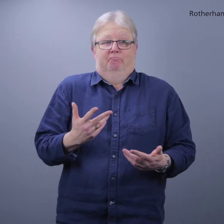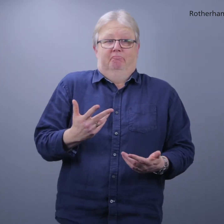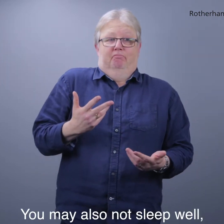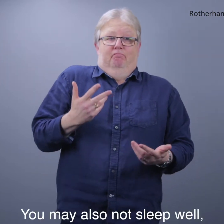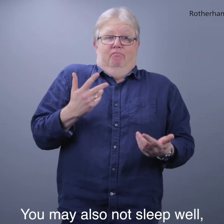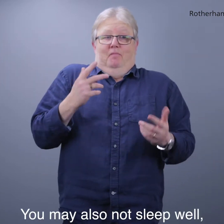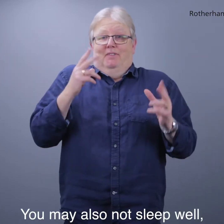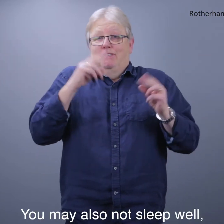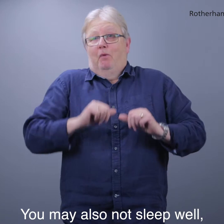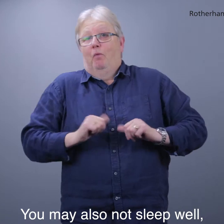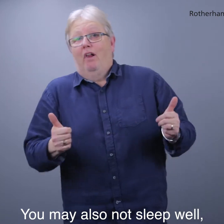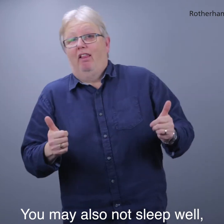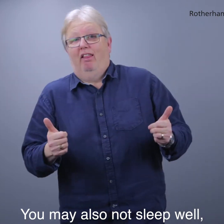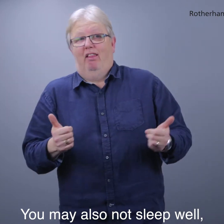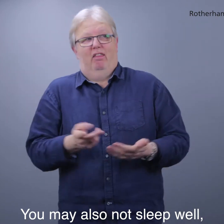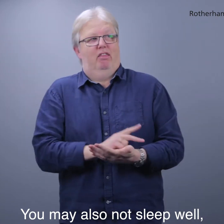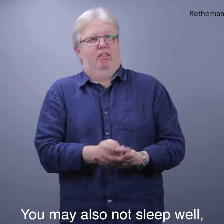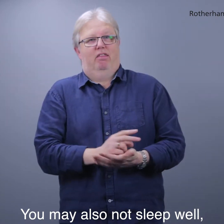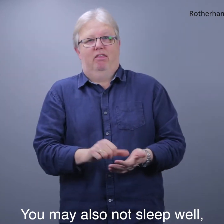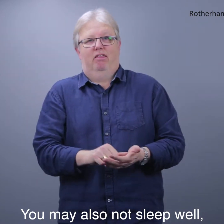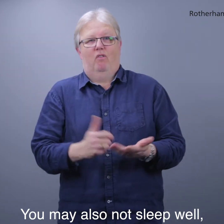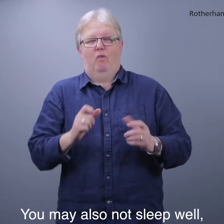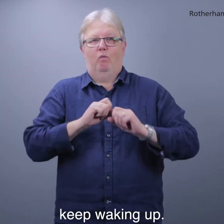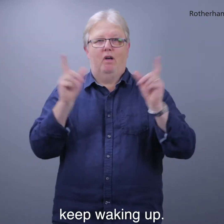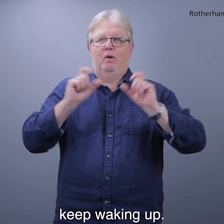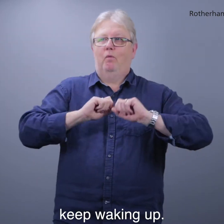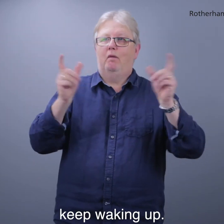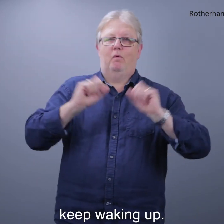You may also not sleep well, keep waking up.